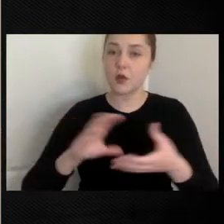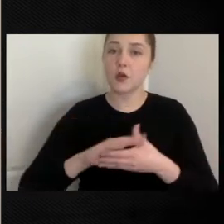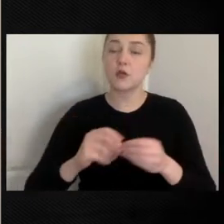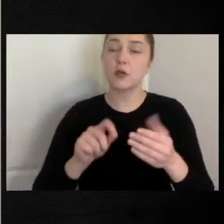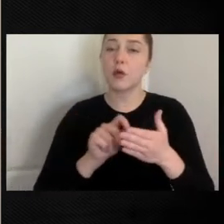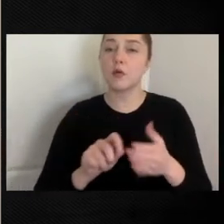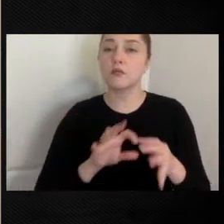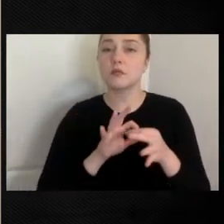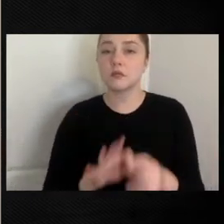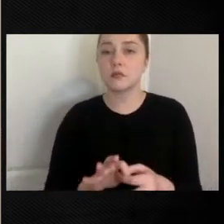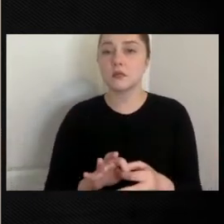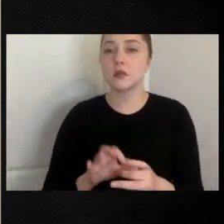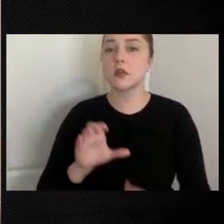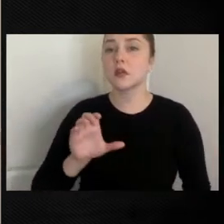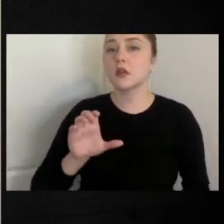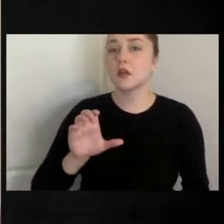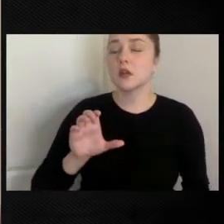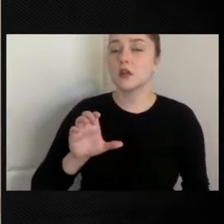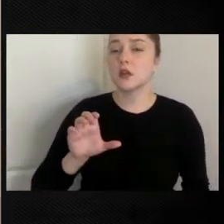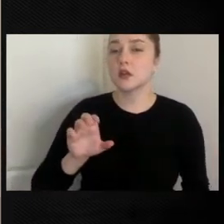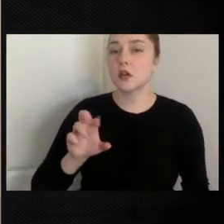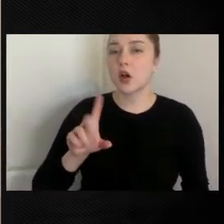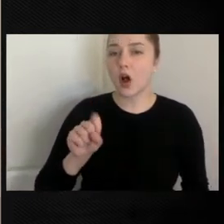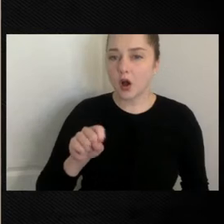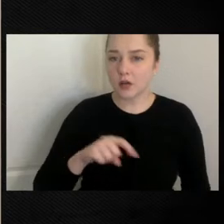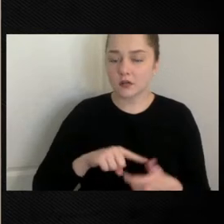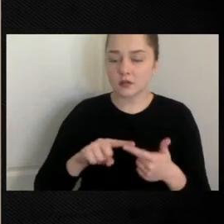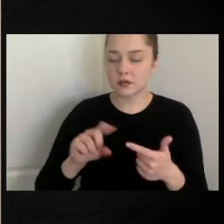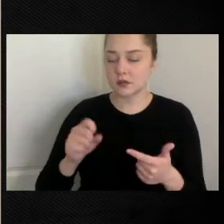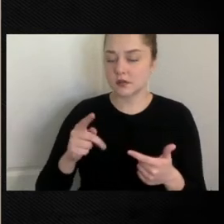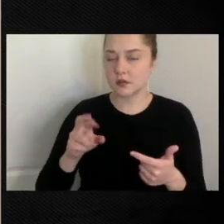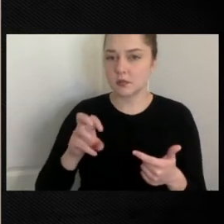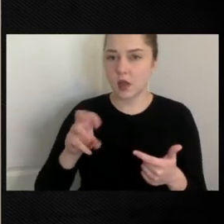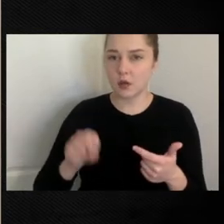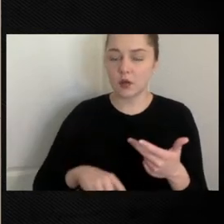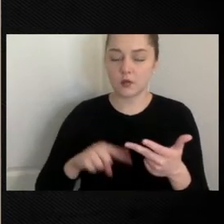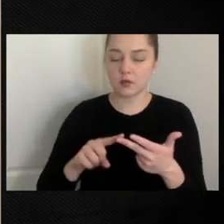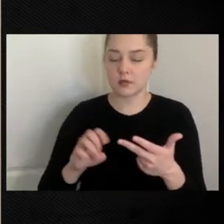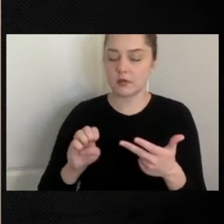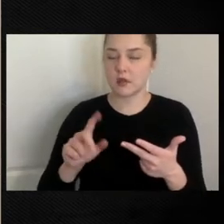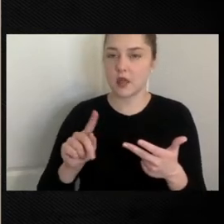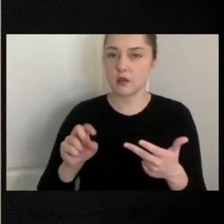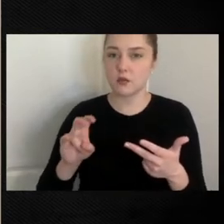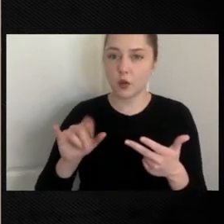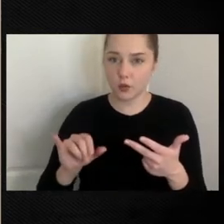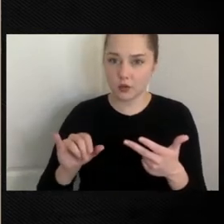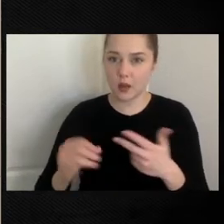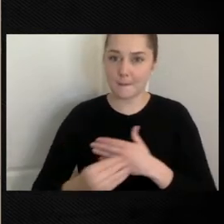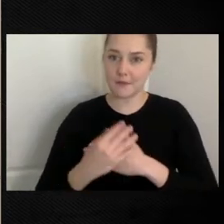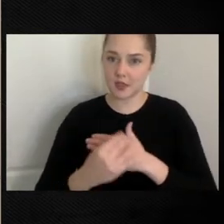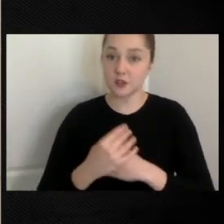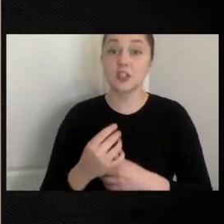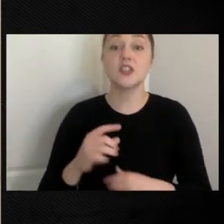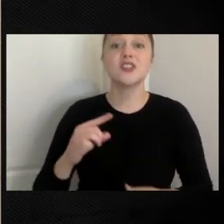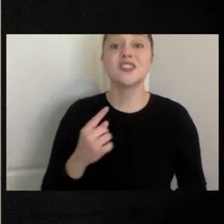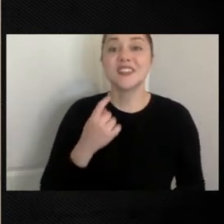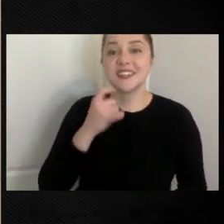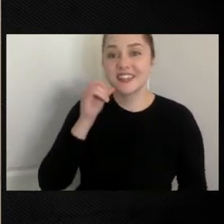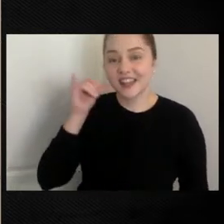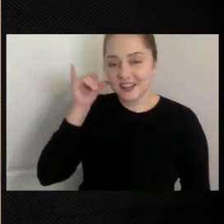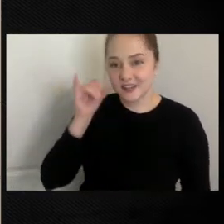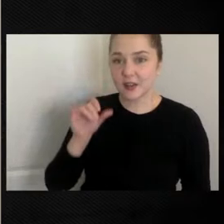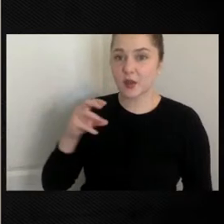cars, spirals, and Elctonia Beach. And just yesterday in the Washington Post metro